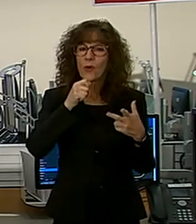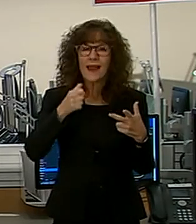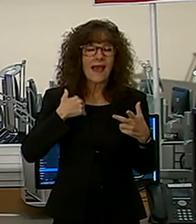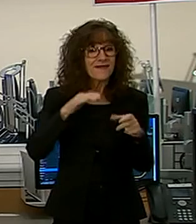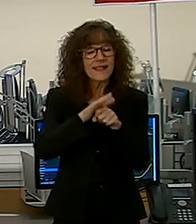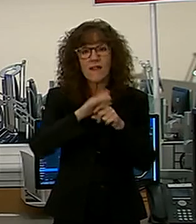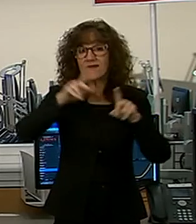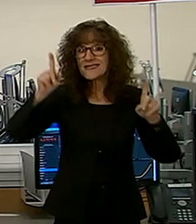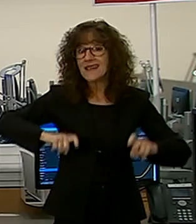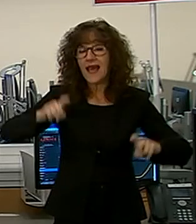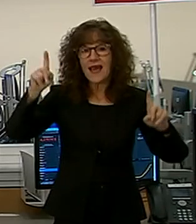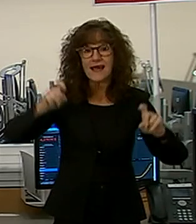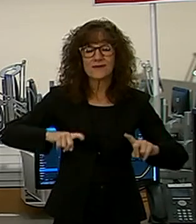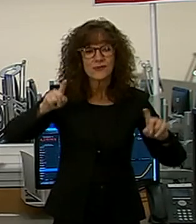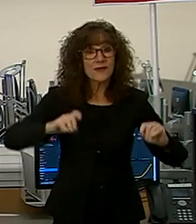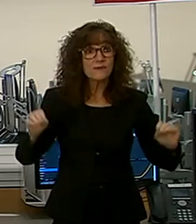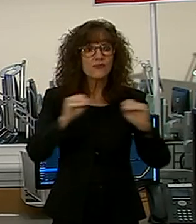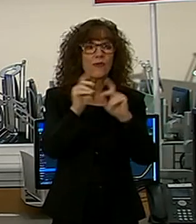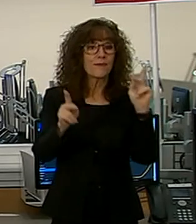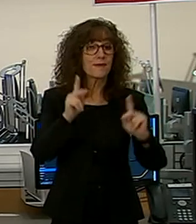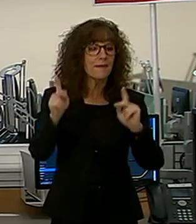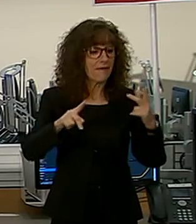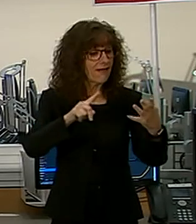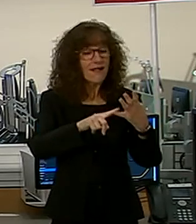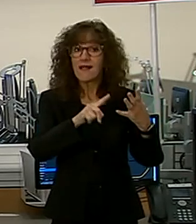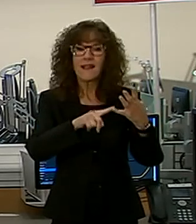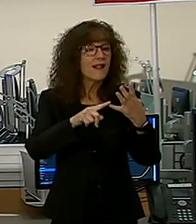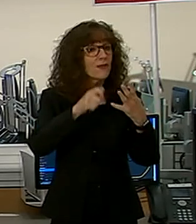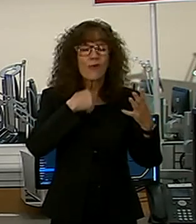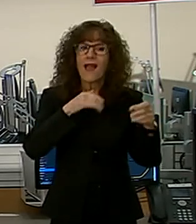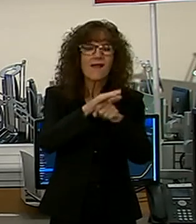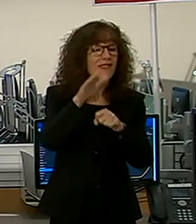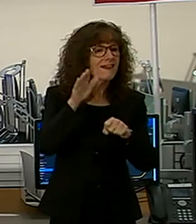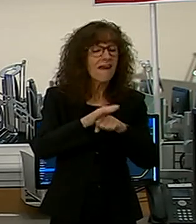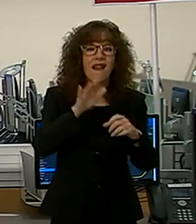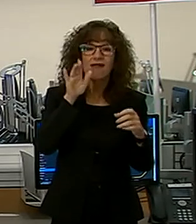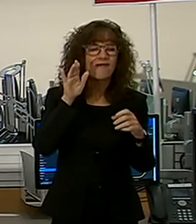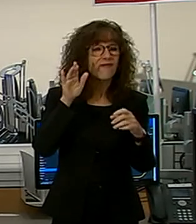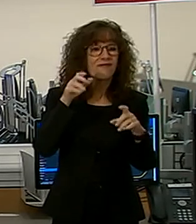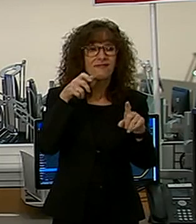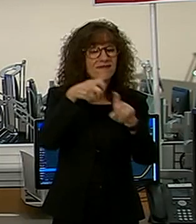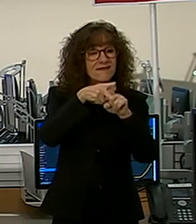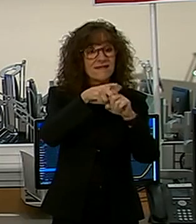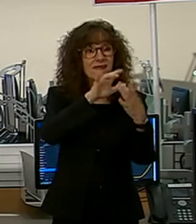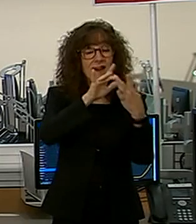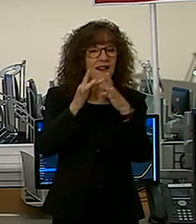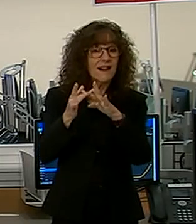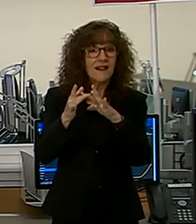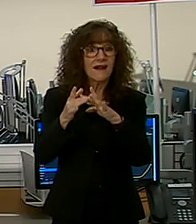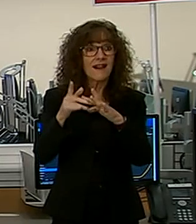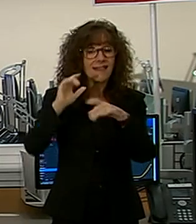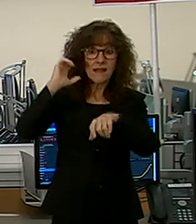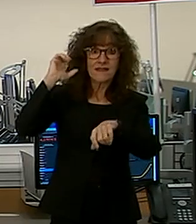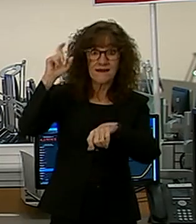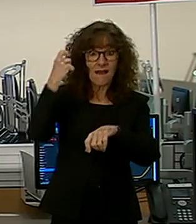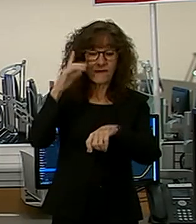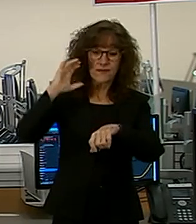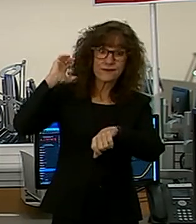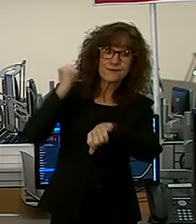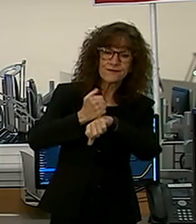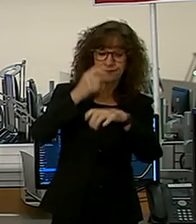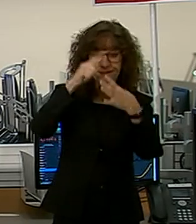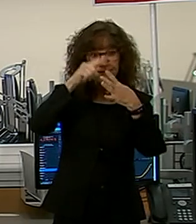tests to expand the capacity for what we need. We don't have enough contact tracers. And these are metrics that were set out by the governor.